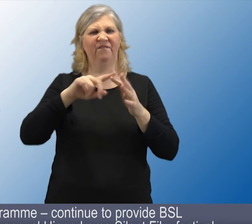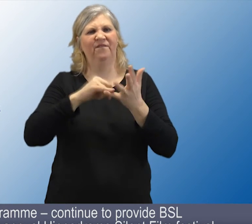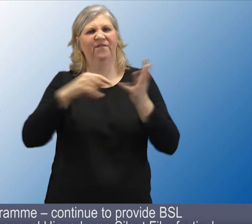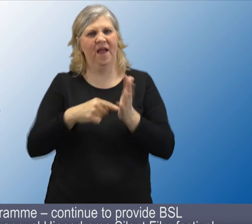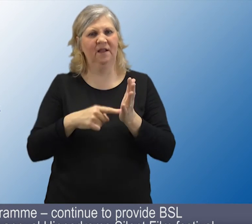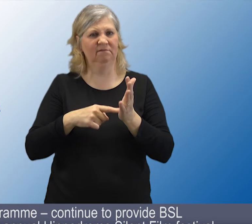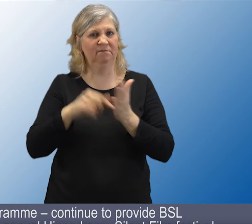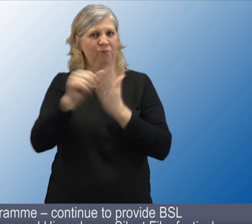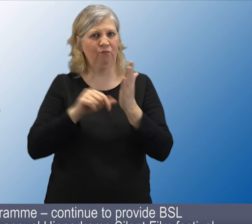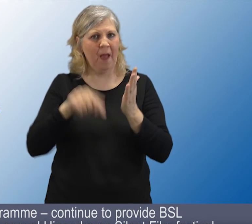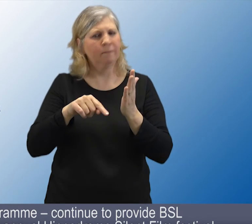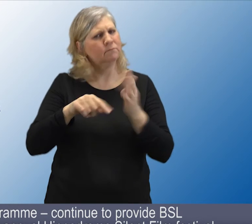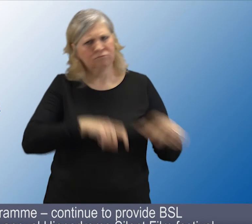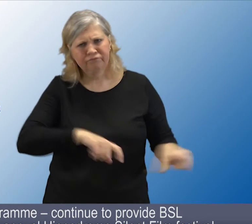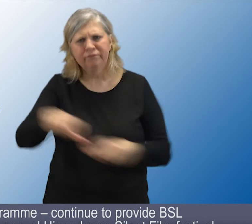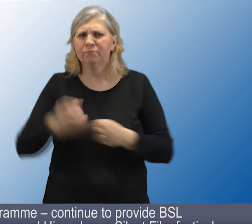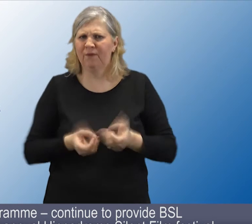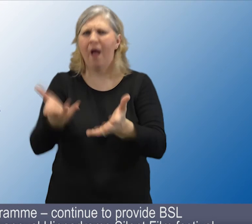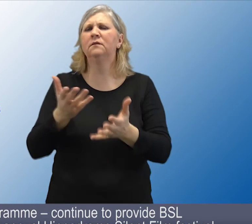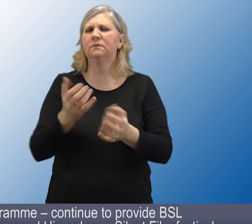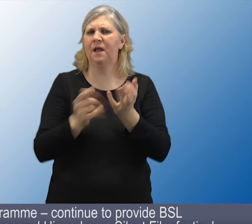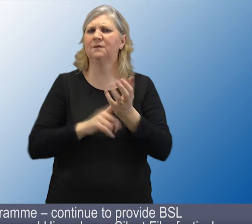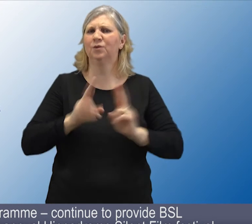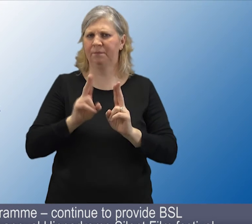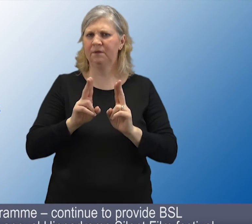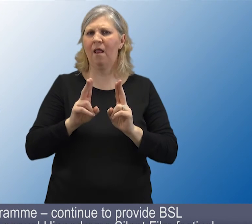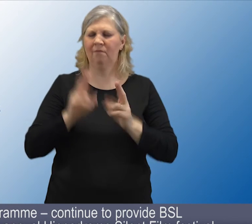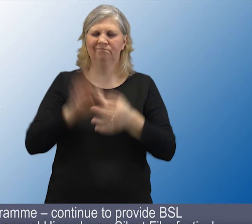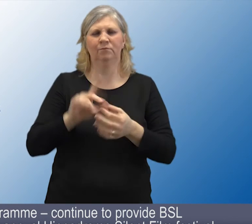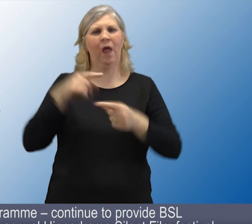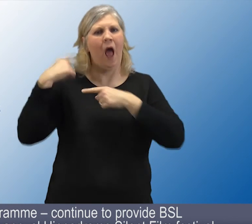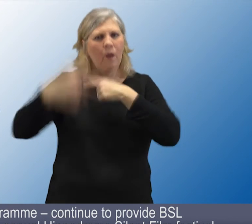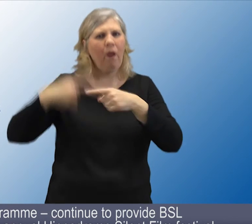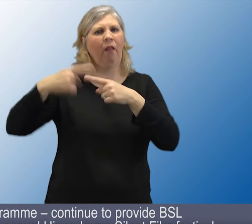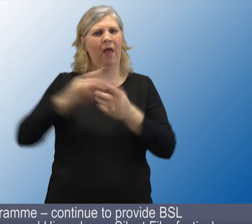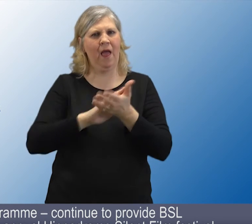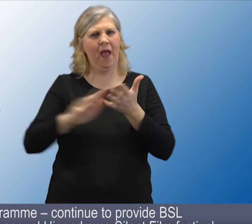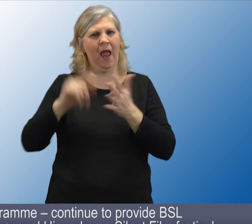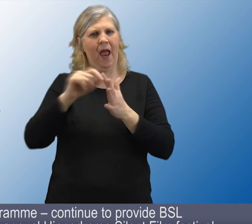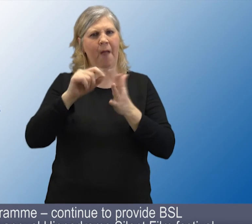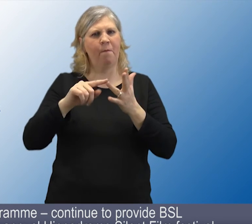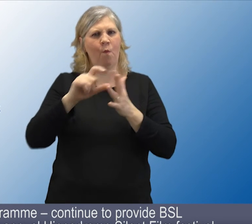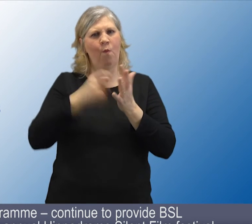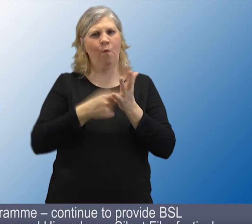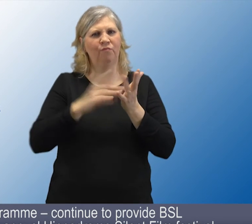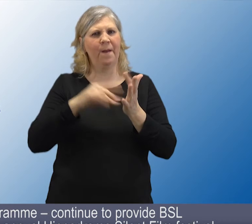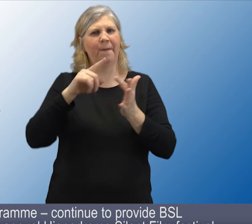34. HipFest programme, continue to provide BSL interpretation at the annual Hipodrome Silent Film Festival.